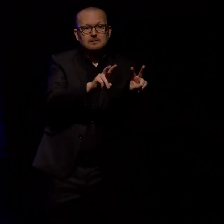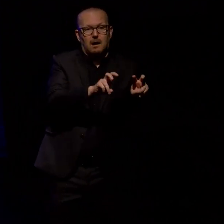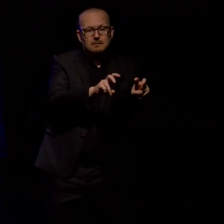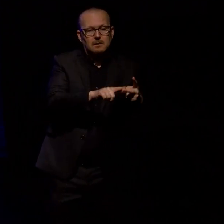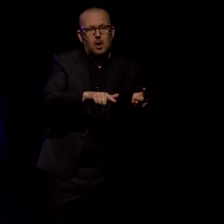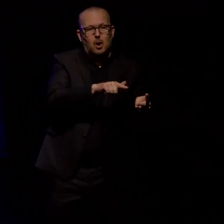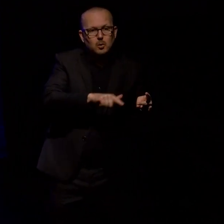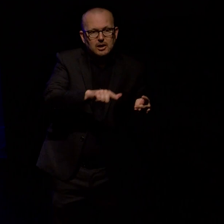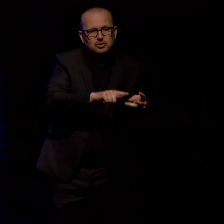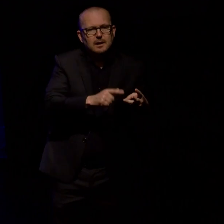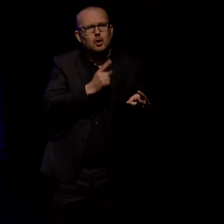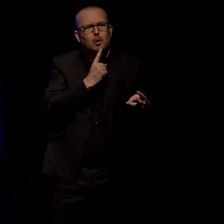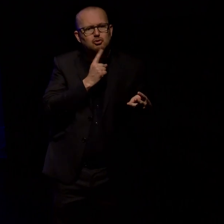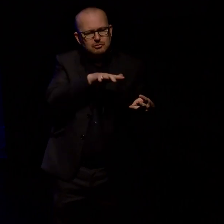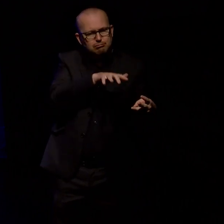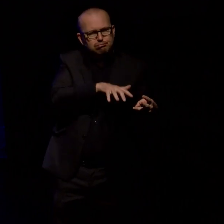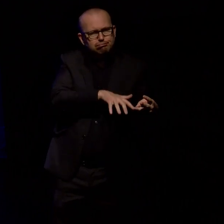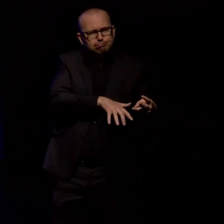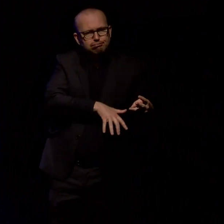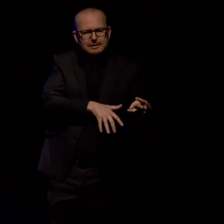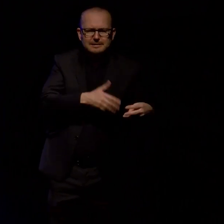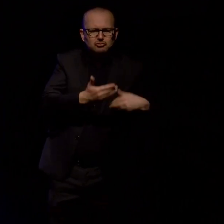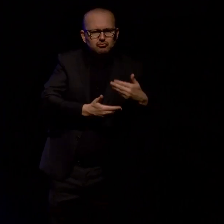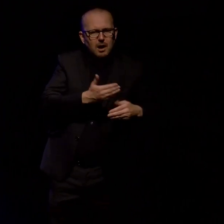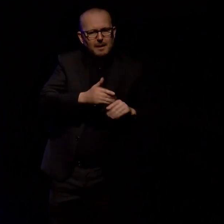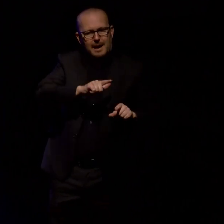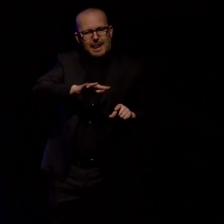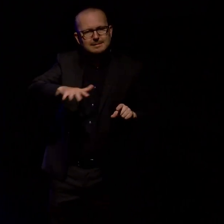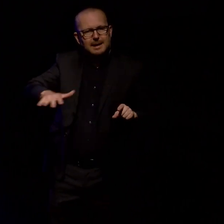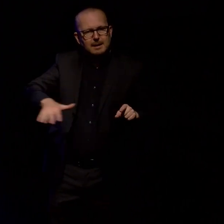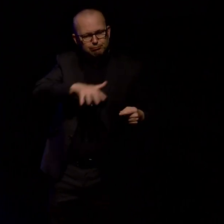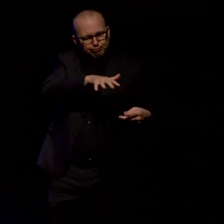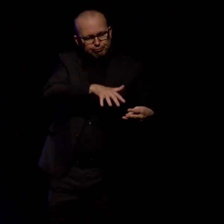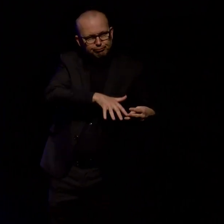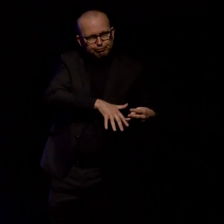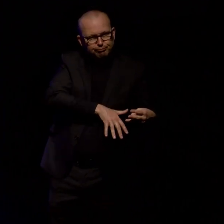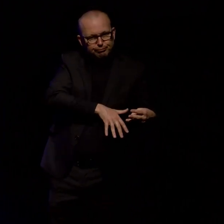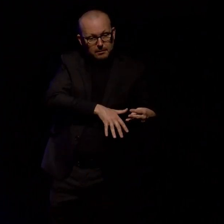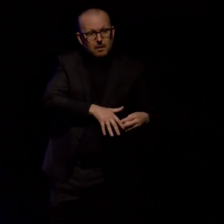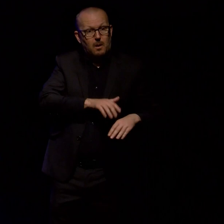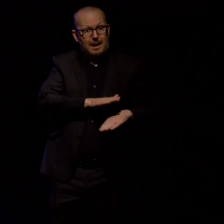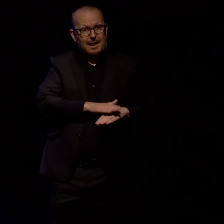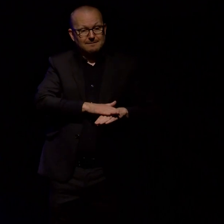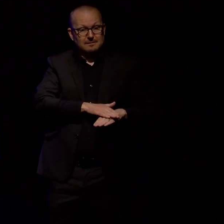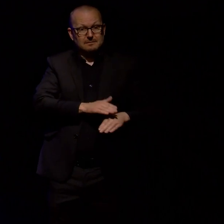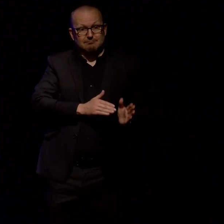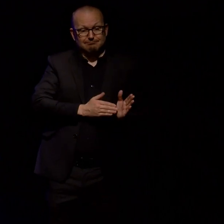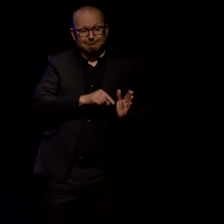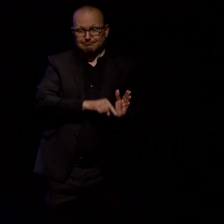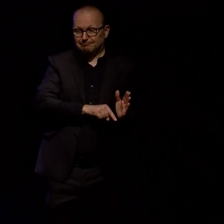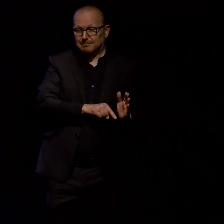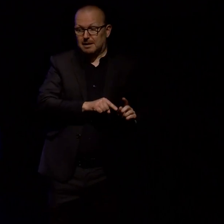map, and a beautiful commentary from Les Malloy describing the landscapes that the reader can see. Lower left is a map of the study area